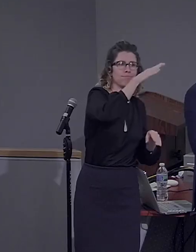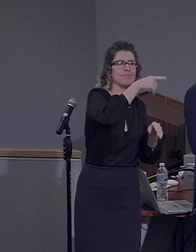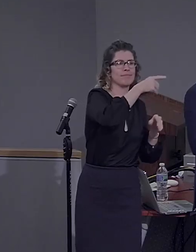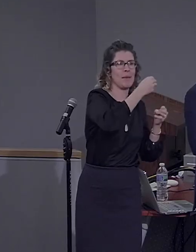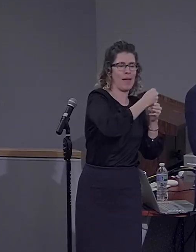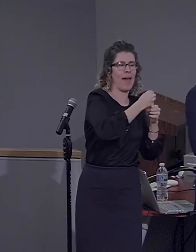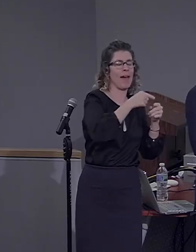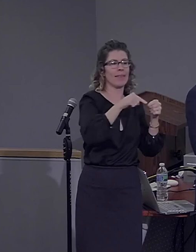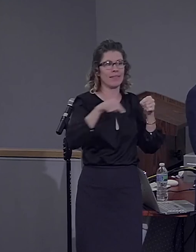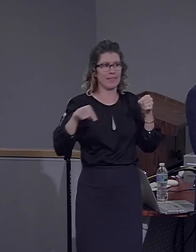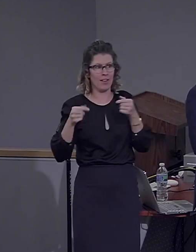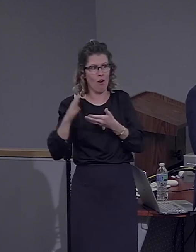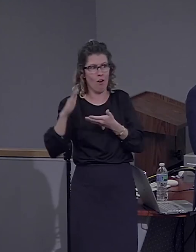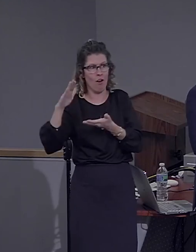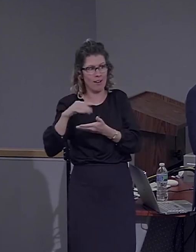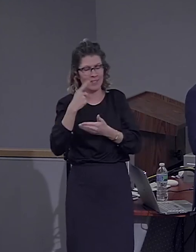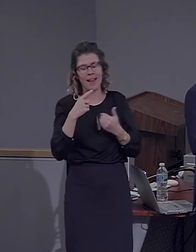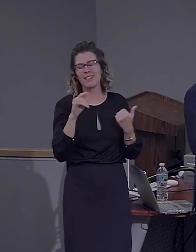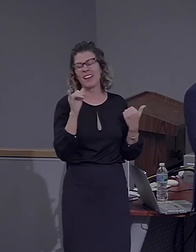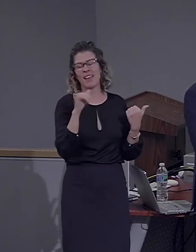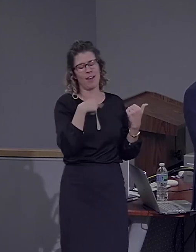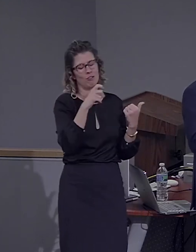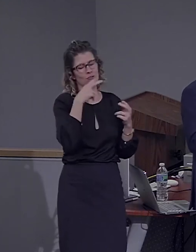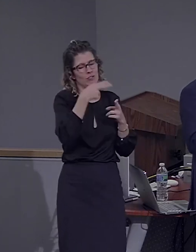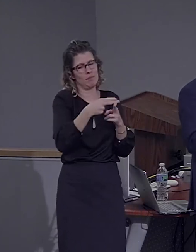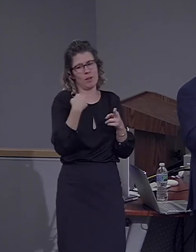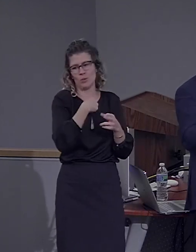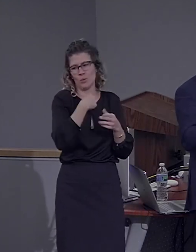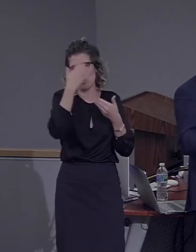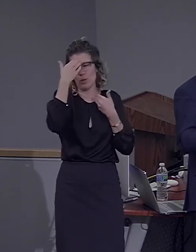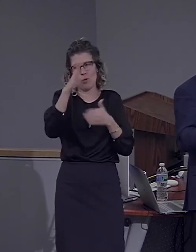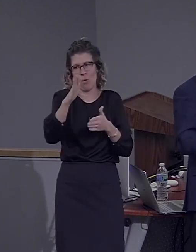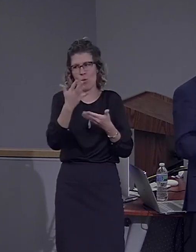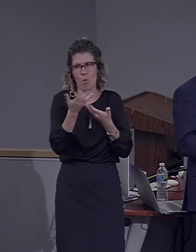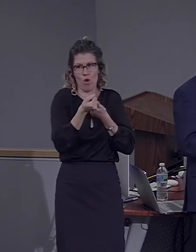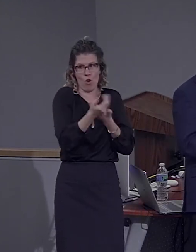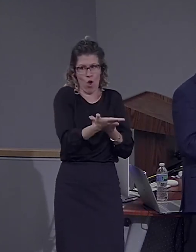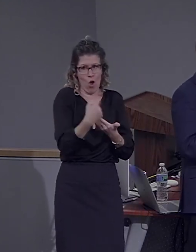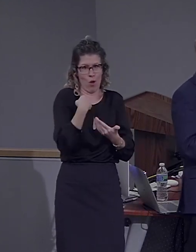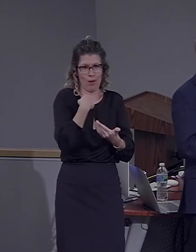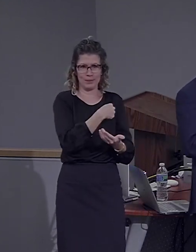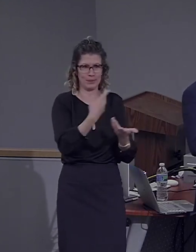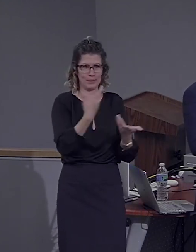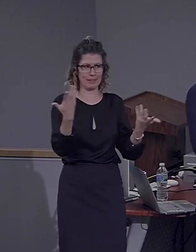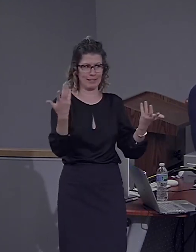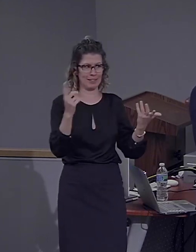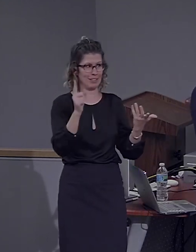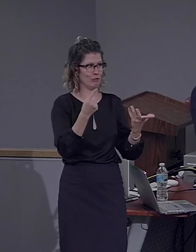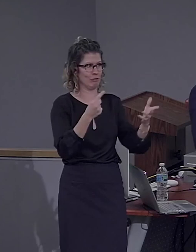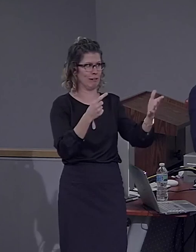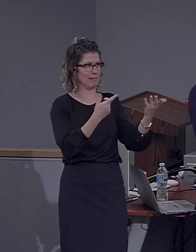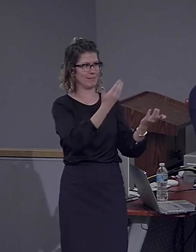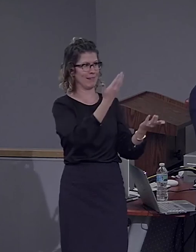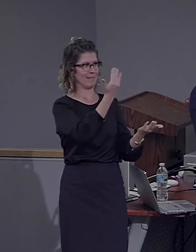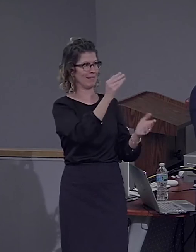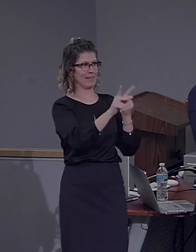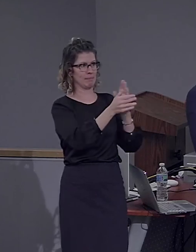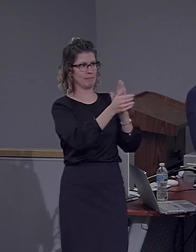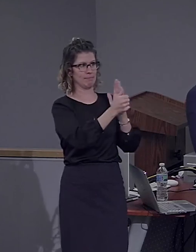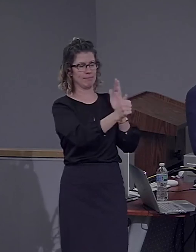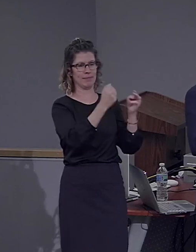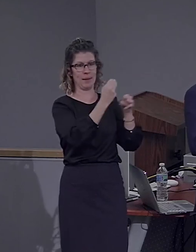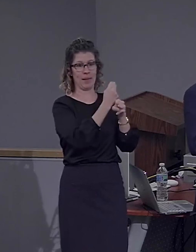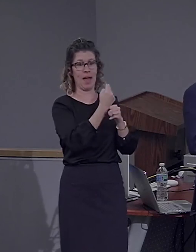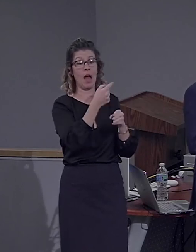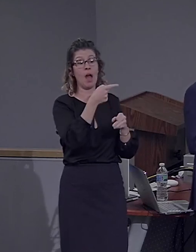relationship here. We didn't change these people. We took 15 mathematicians. We don't know whether they were to